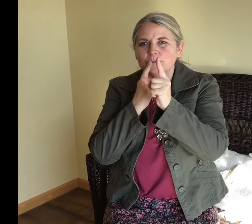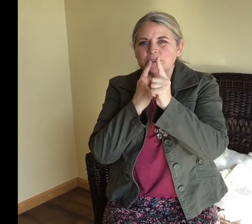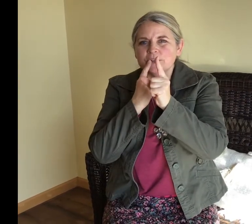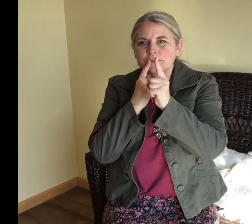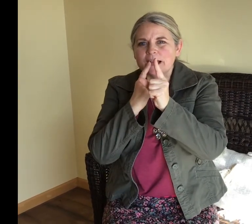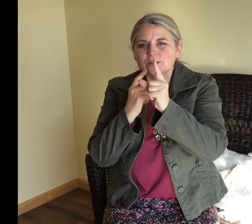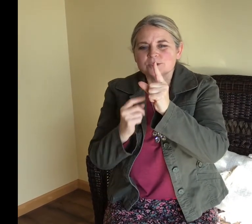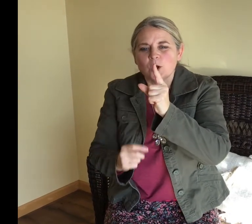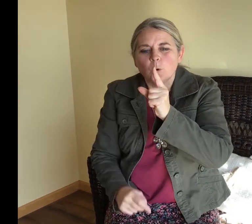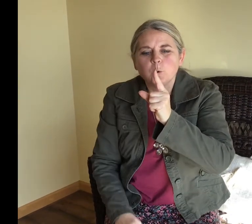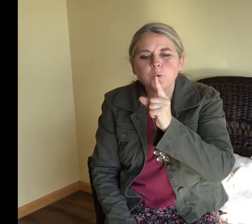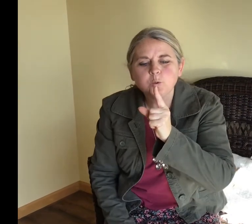with our mouse.